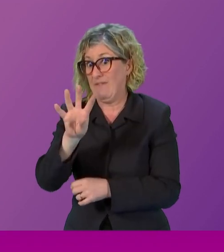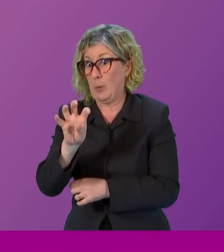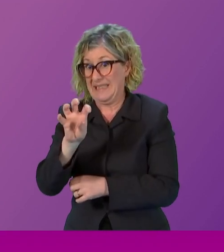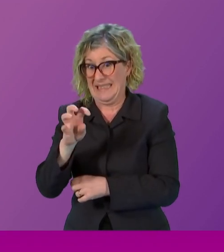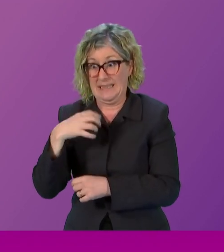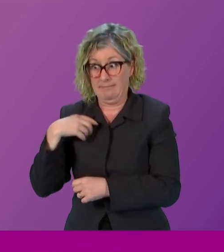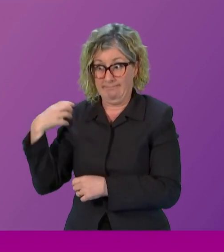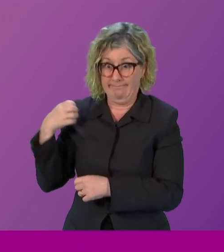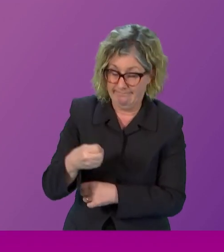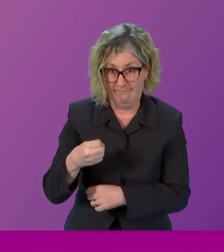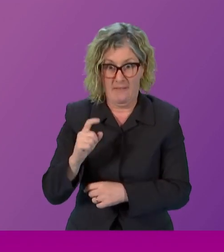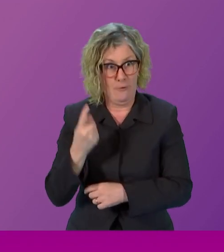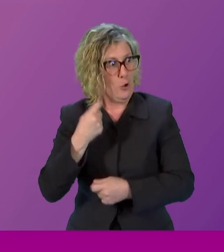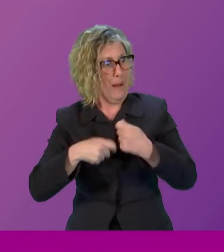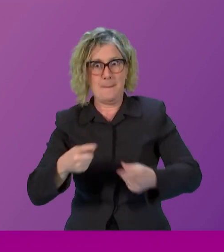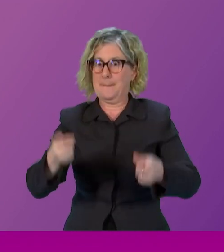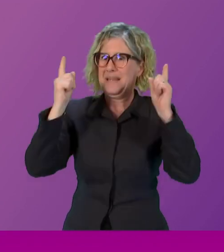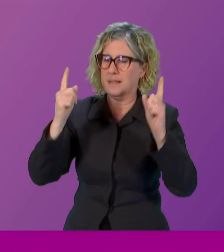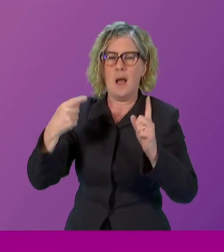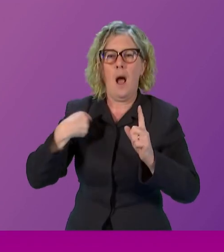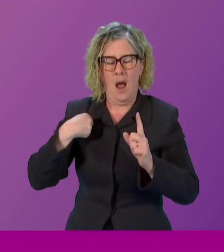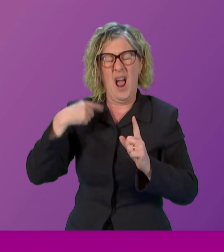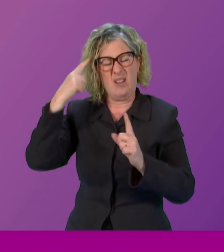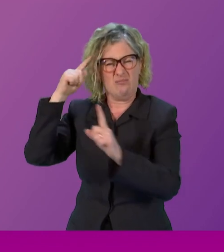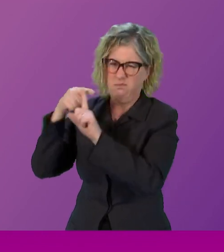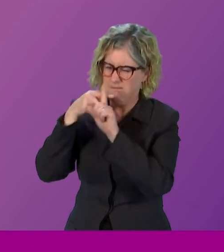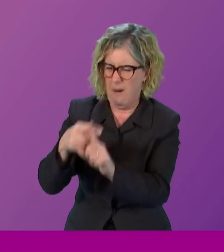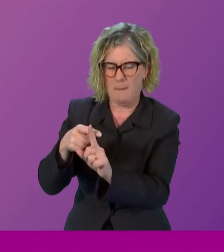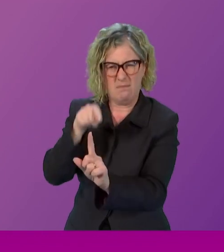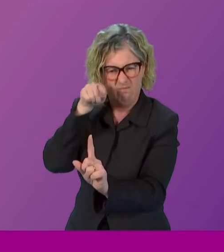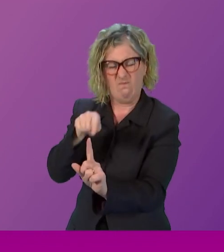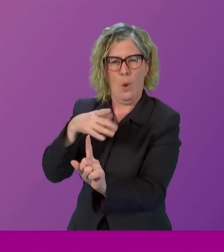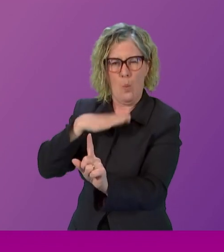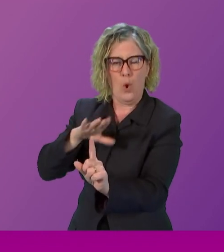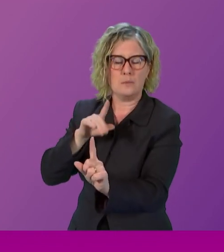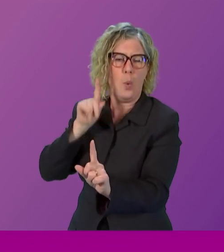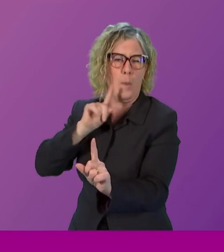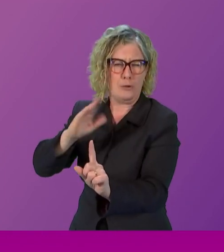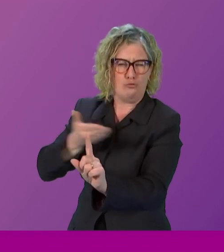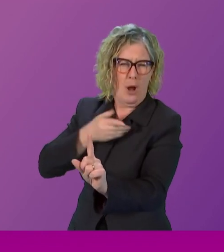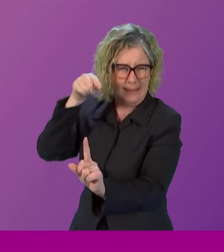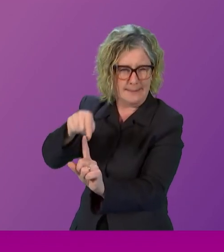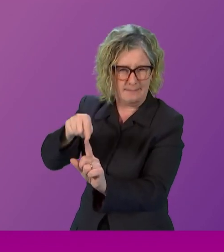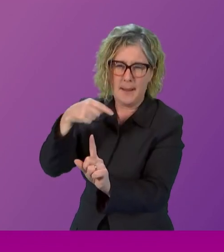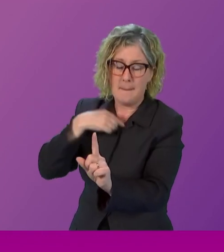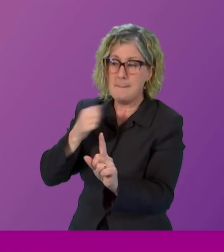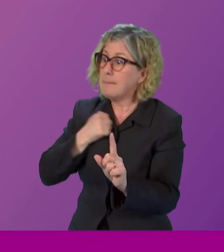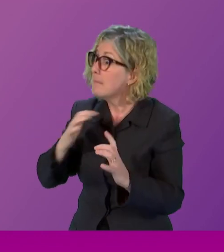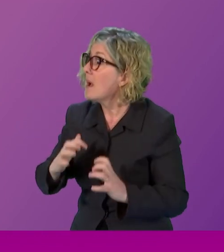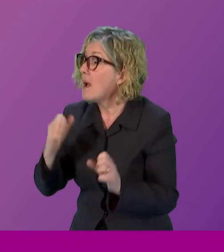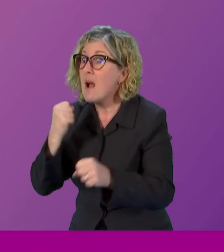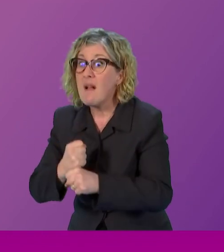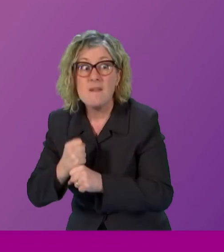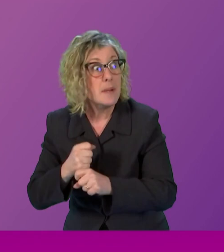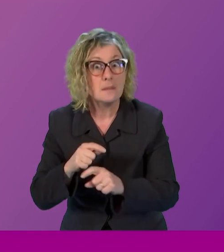I deliberately and very consciously put women's rights right at the heart of my ambitions for government my